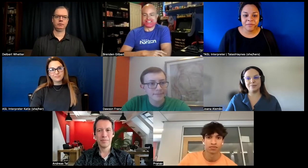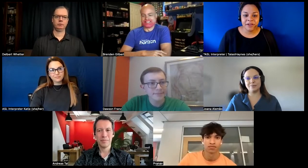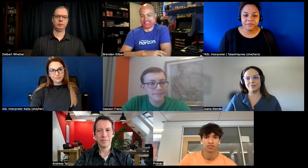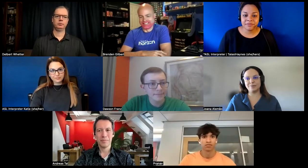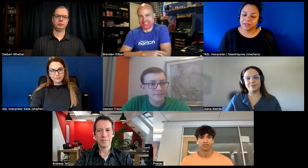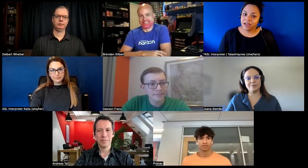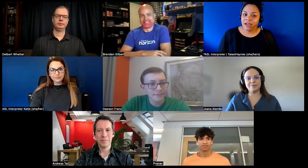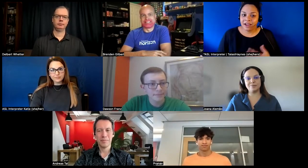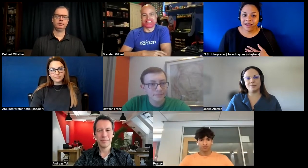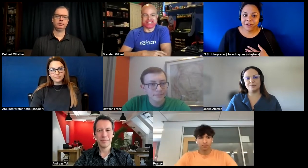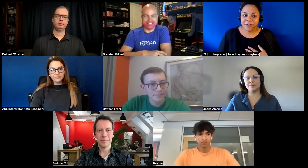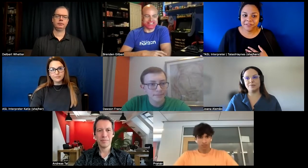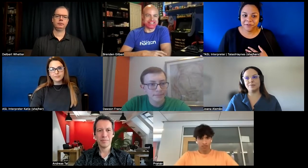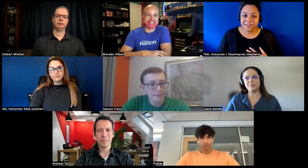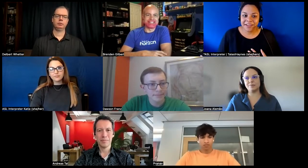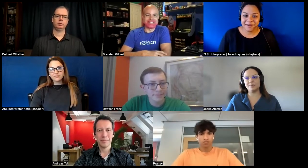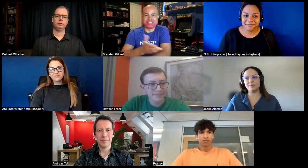you know i don't look as old as i am